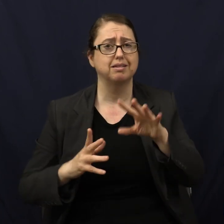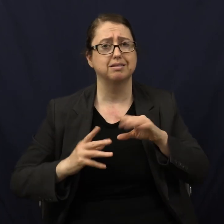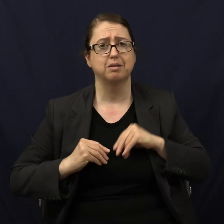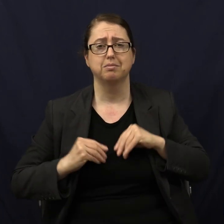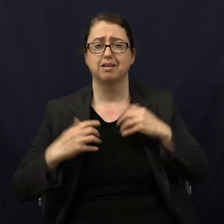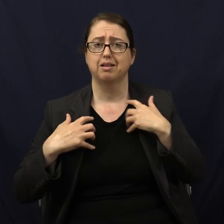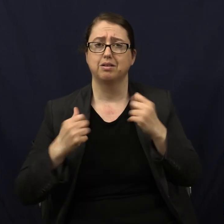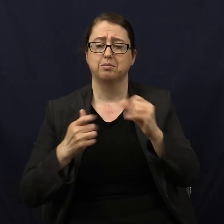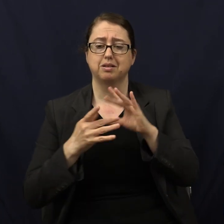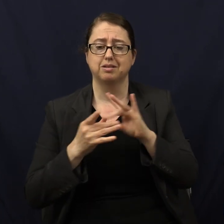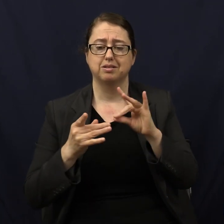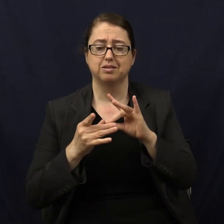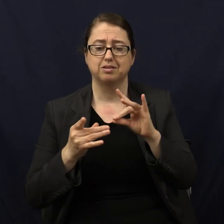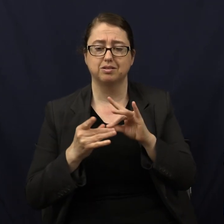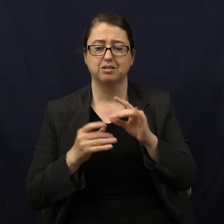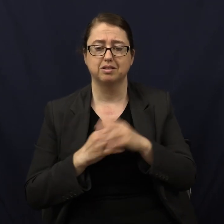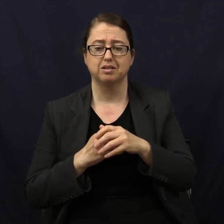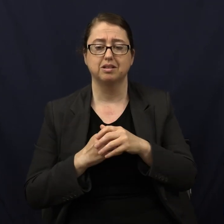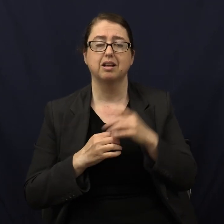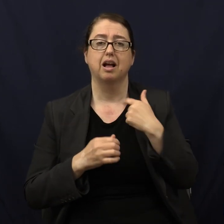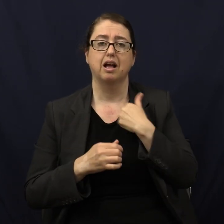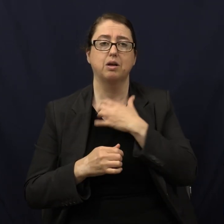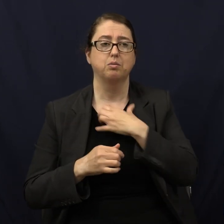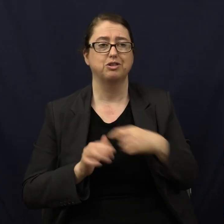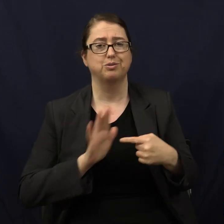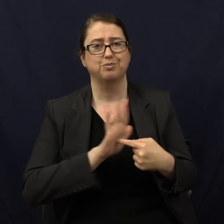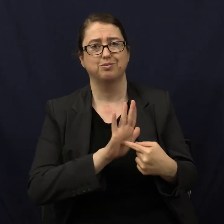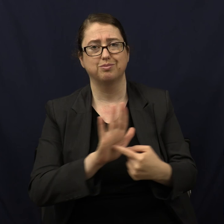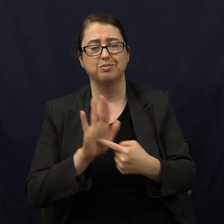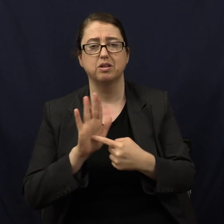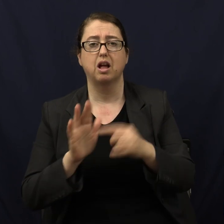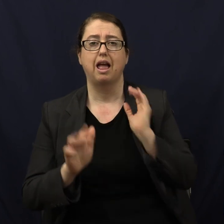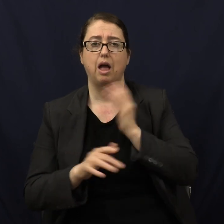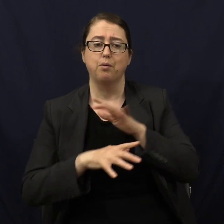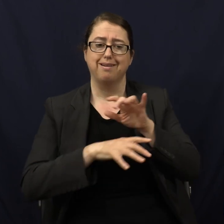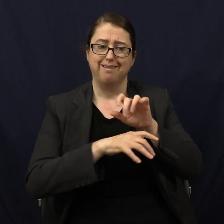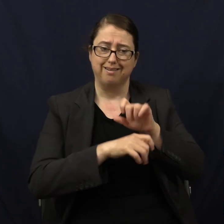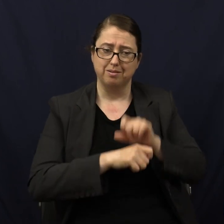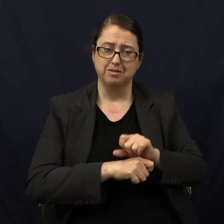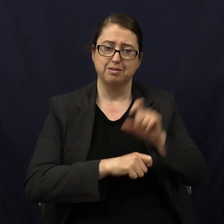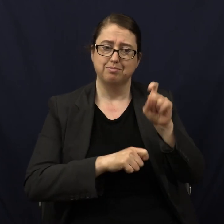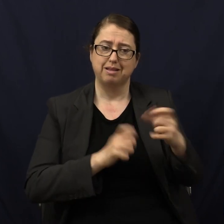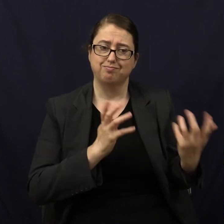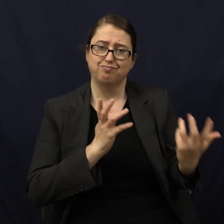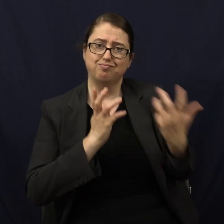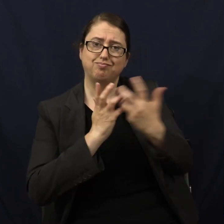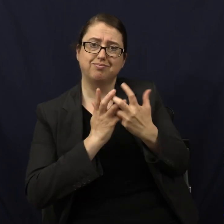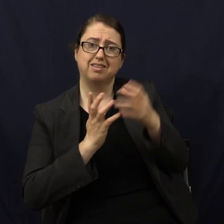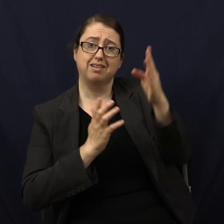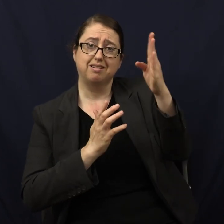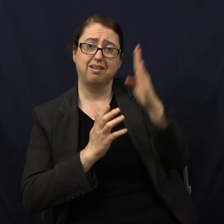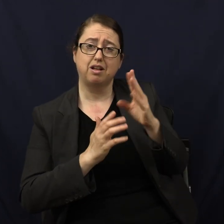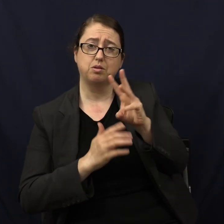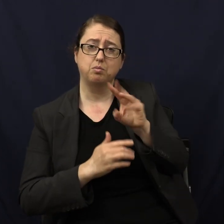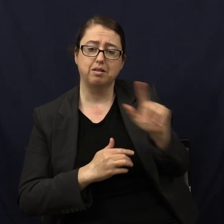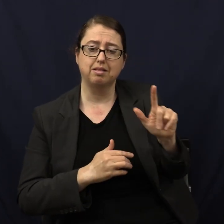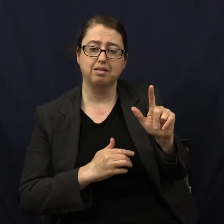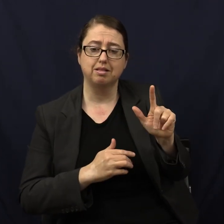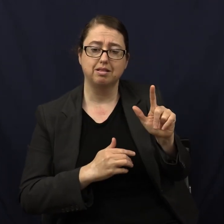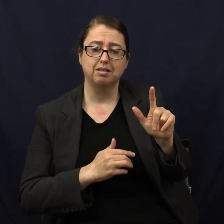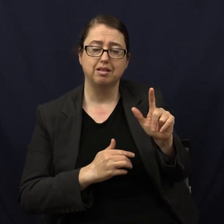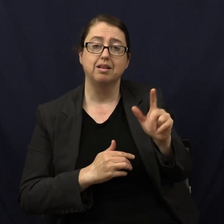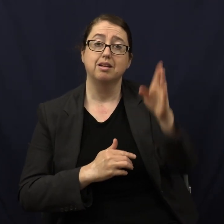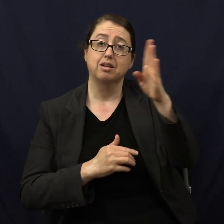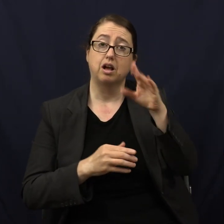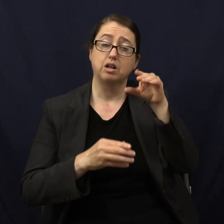I wish I could set this matter before every church member. Our habits must be brought into conformity to the will of God. We are assured God